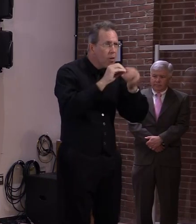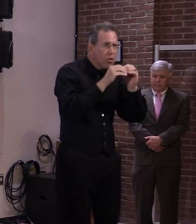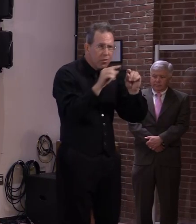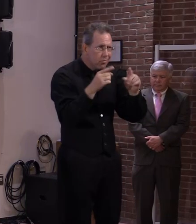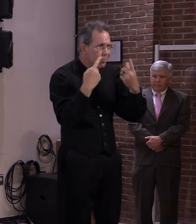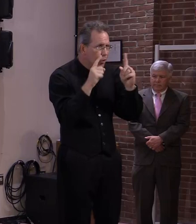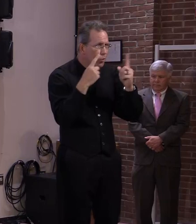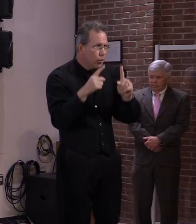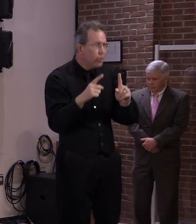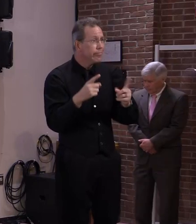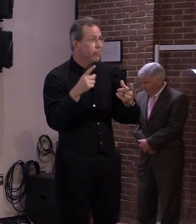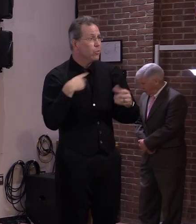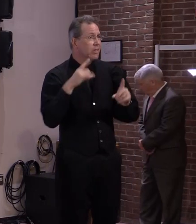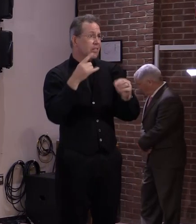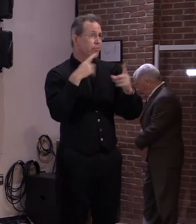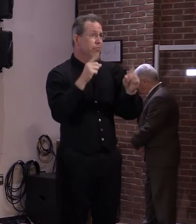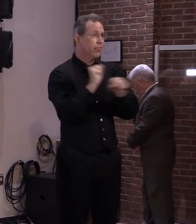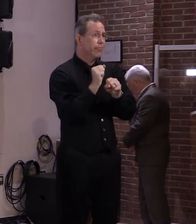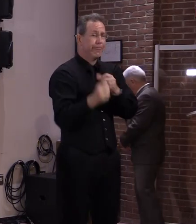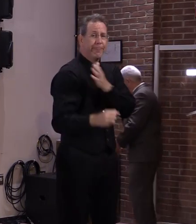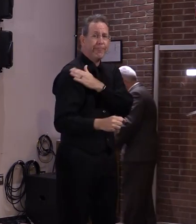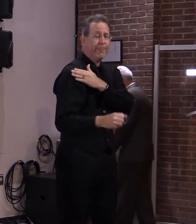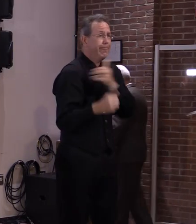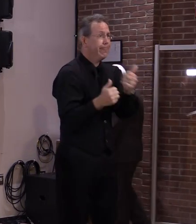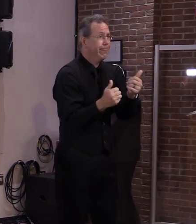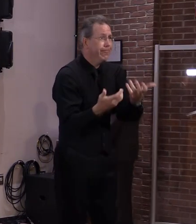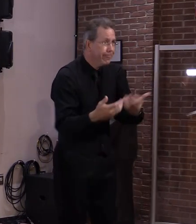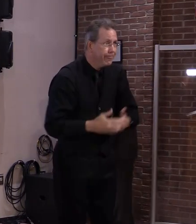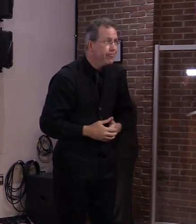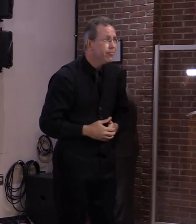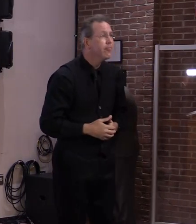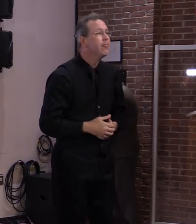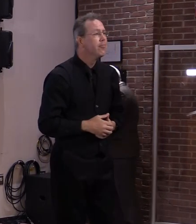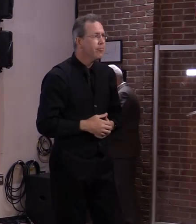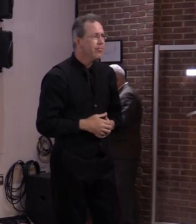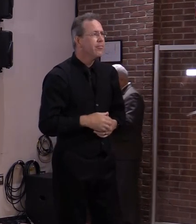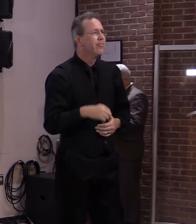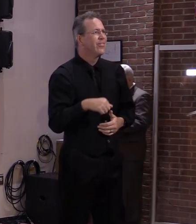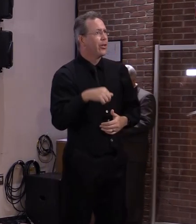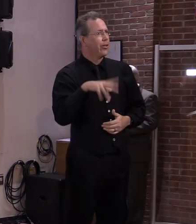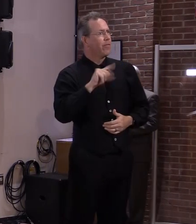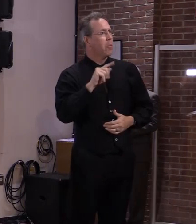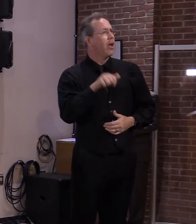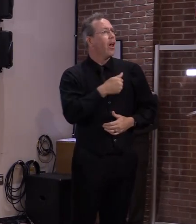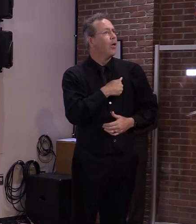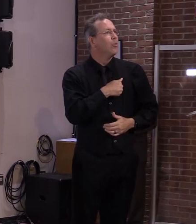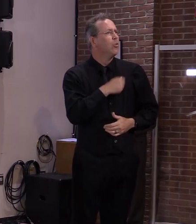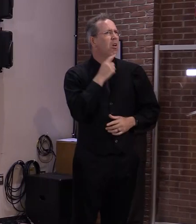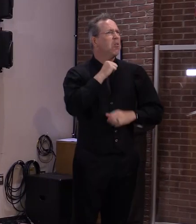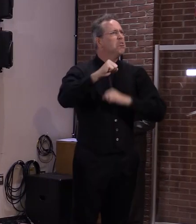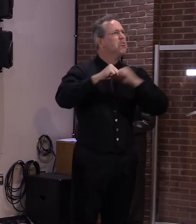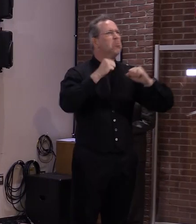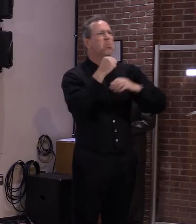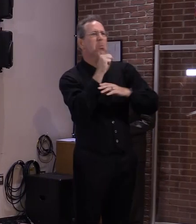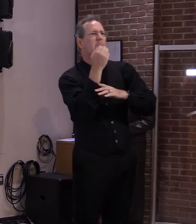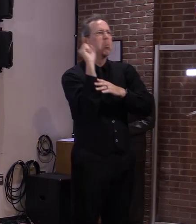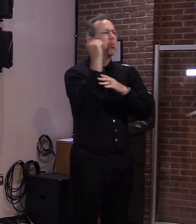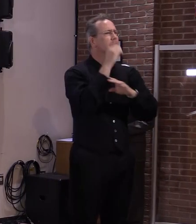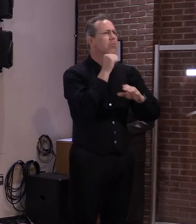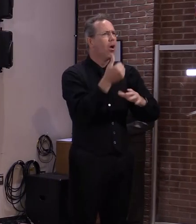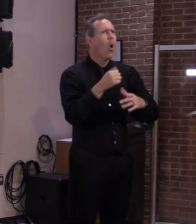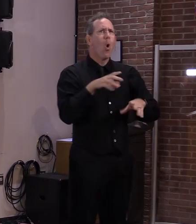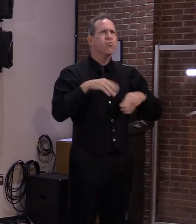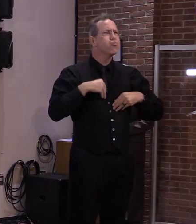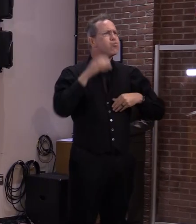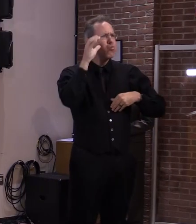of Vermonters, I believe. And we've been we've been blessed with the right attitude here. And I just want to ask.